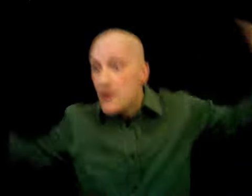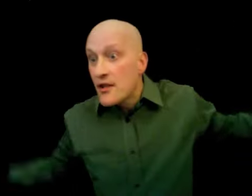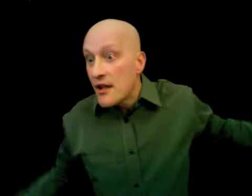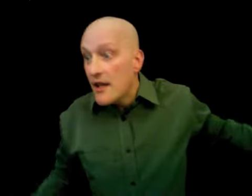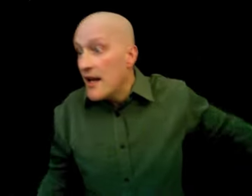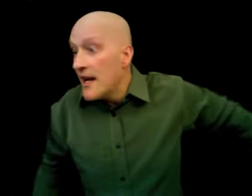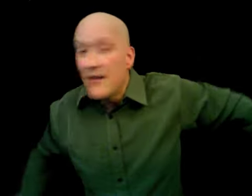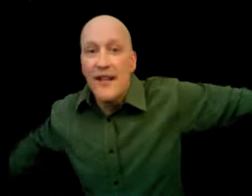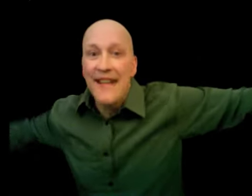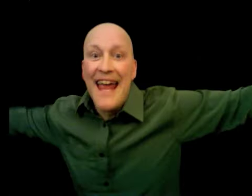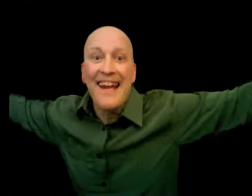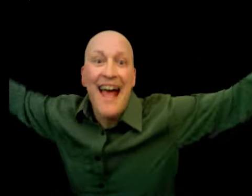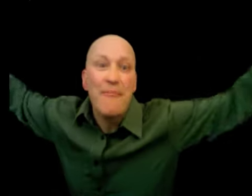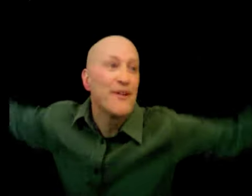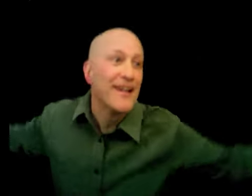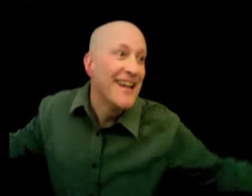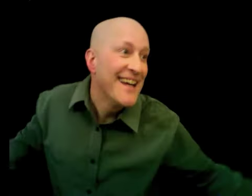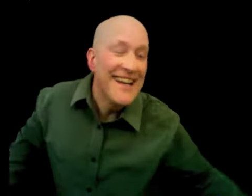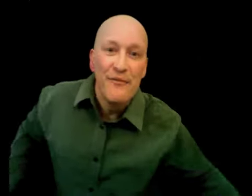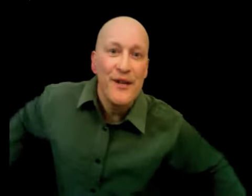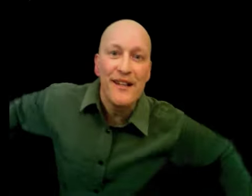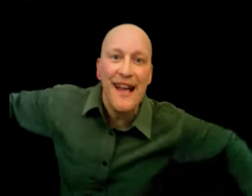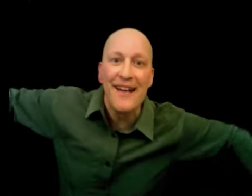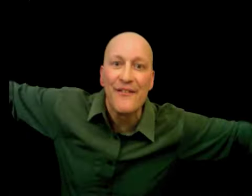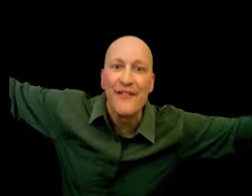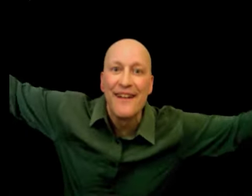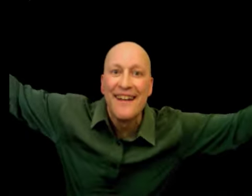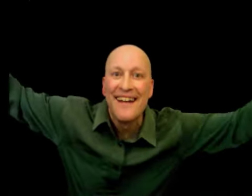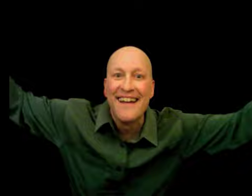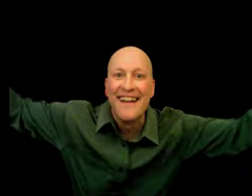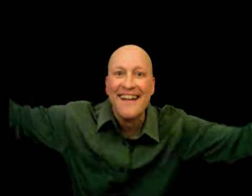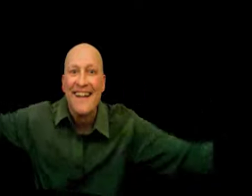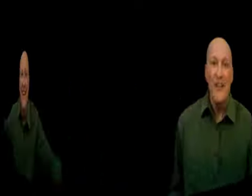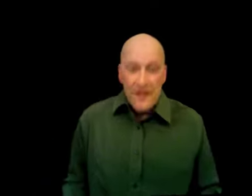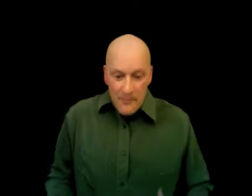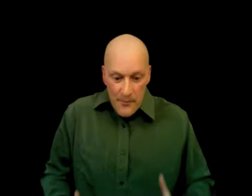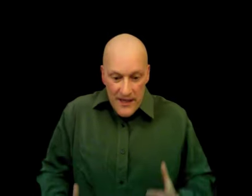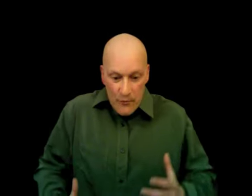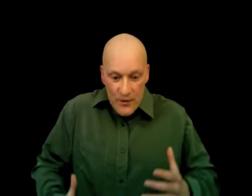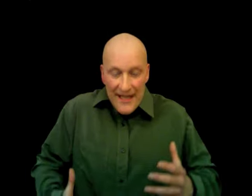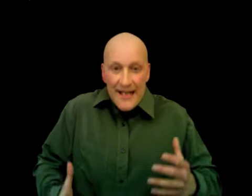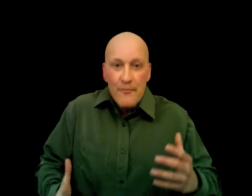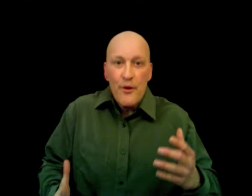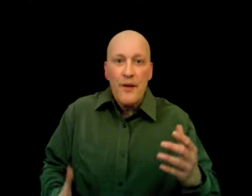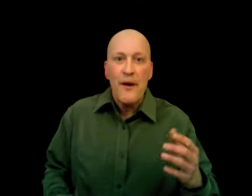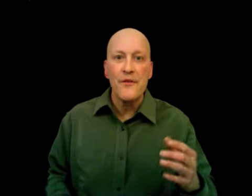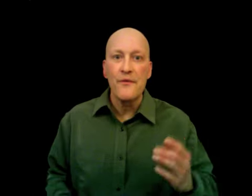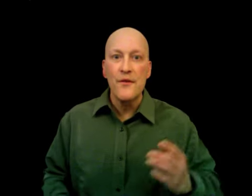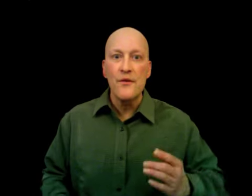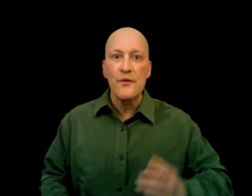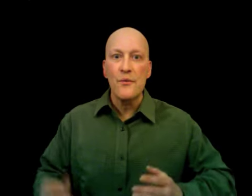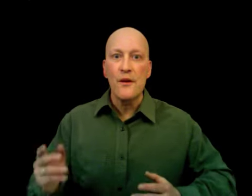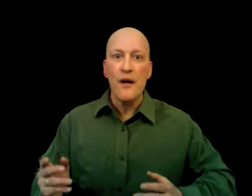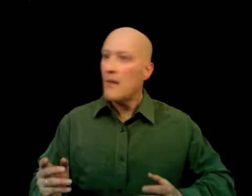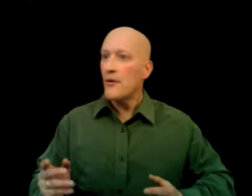that can't happen in real life. You can be reading a book about the future where almost